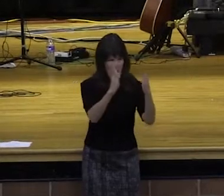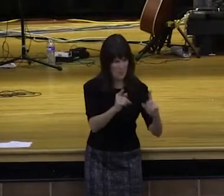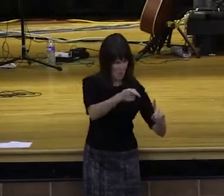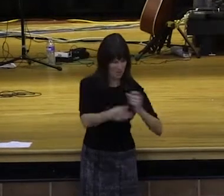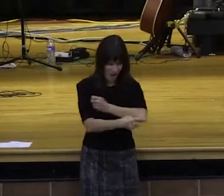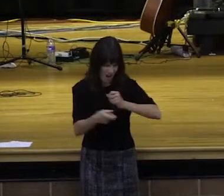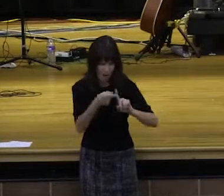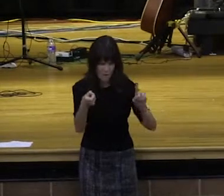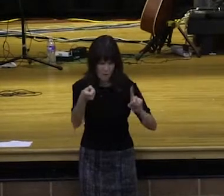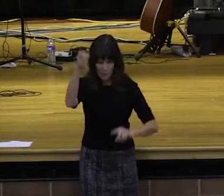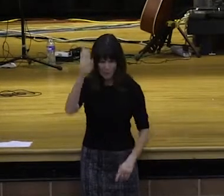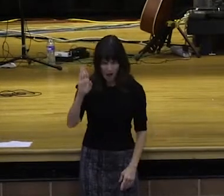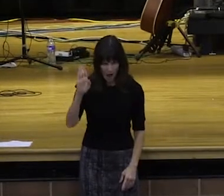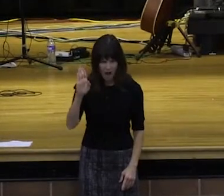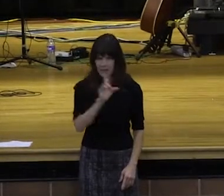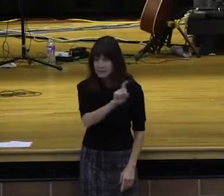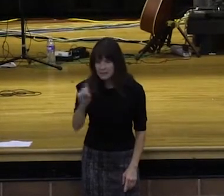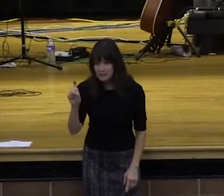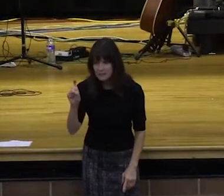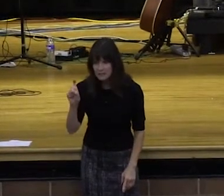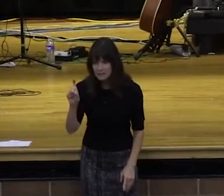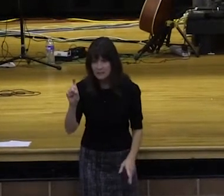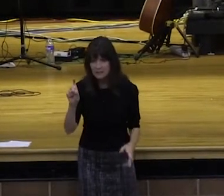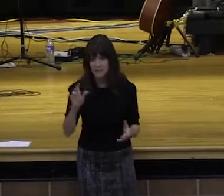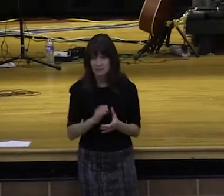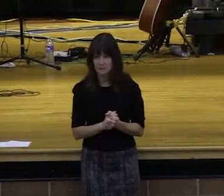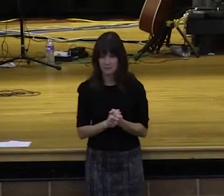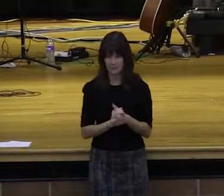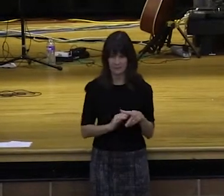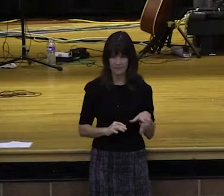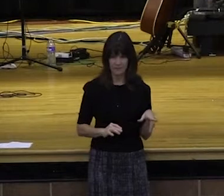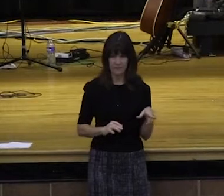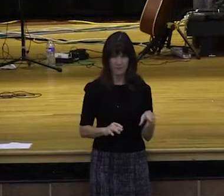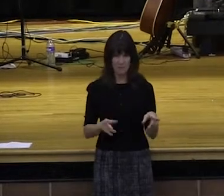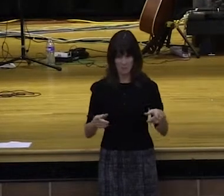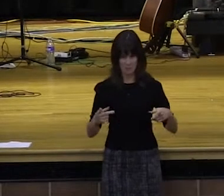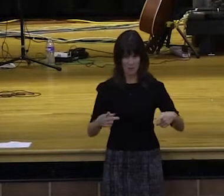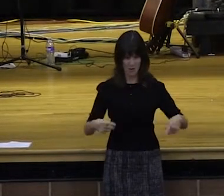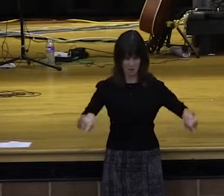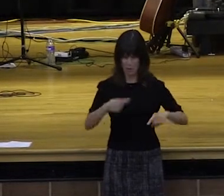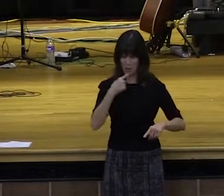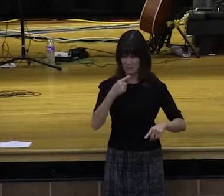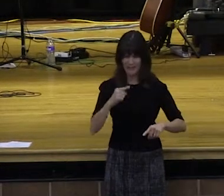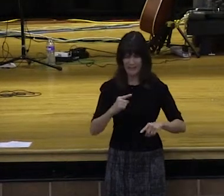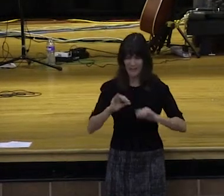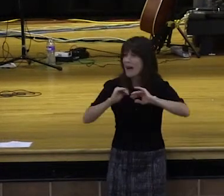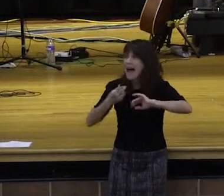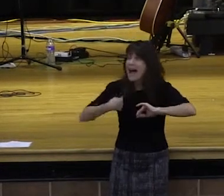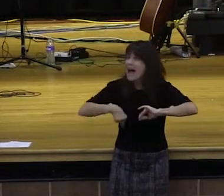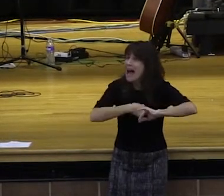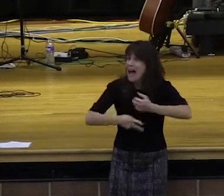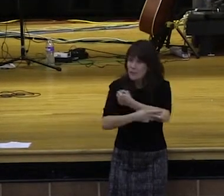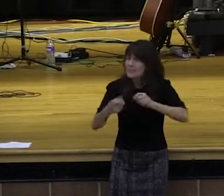But you say, How have we robbed you? In tithes and offerings. You are cursed with a